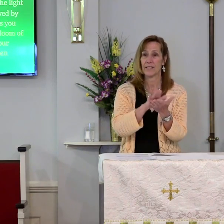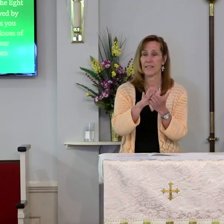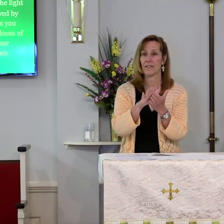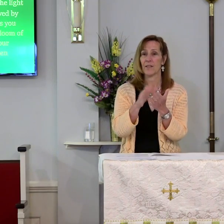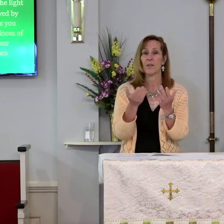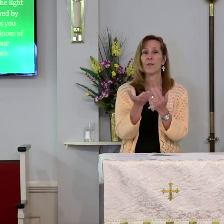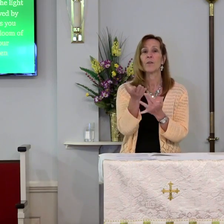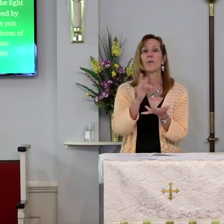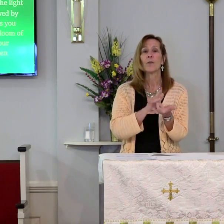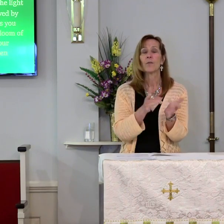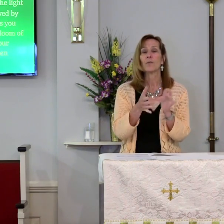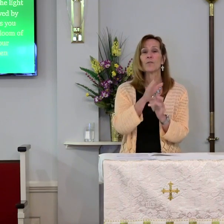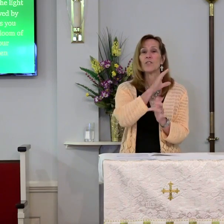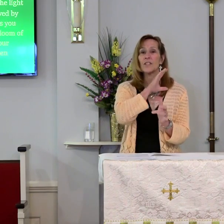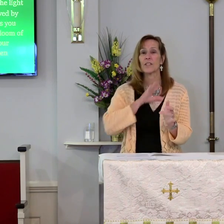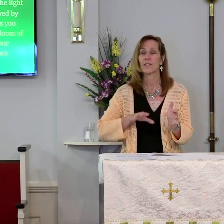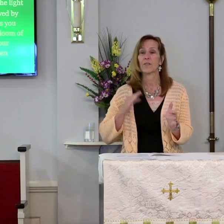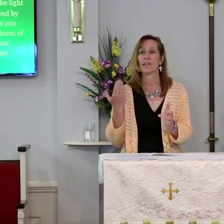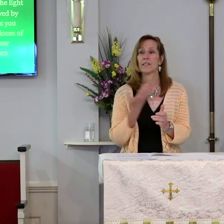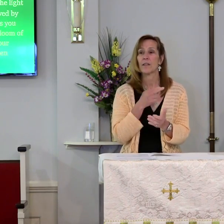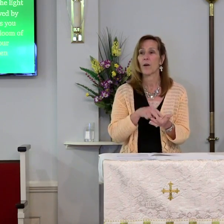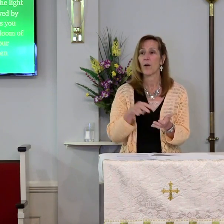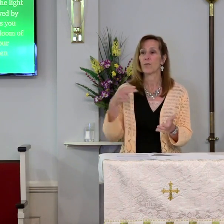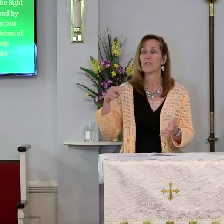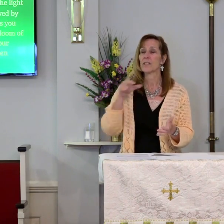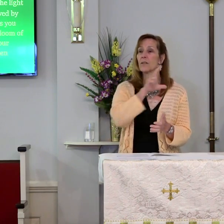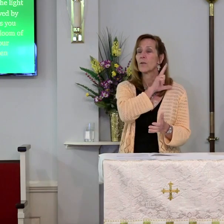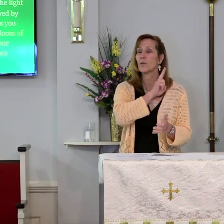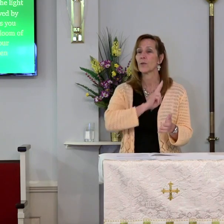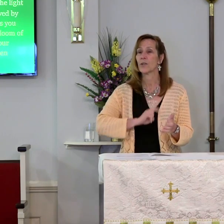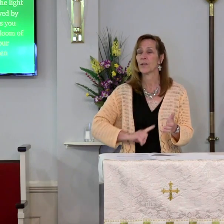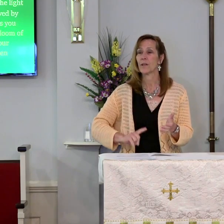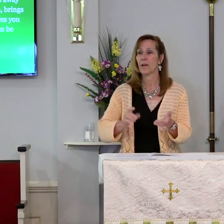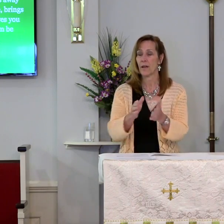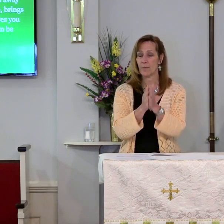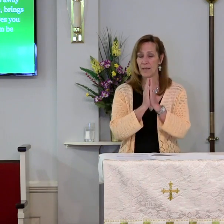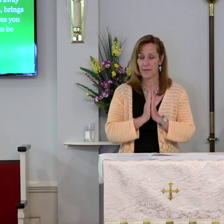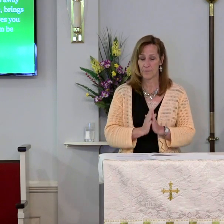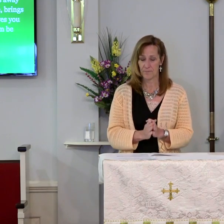Through Jesus Christ, our risen Lord. Amen.